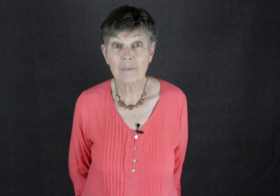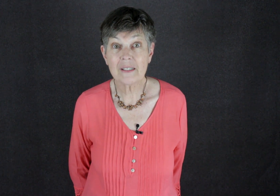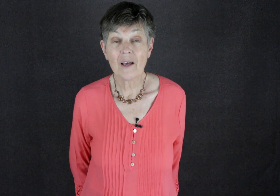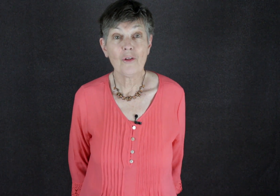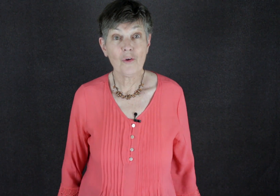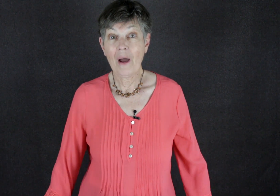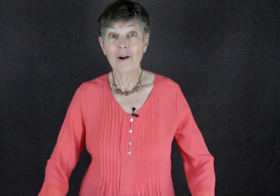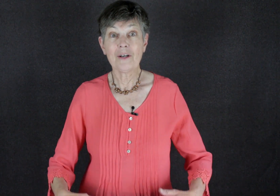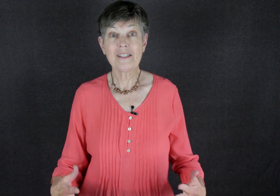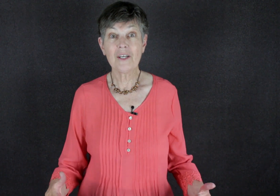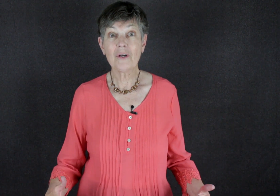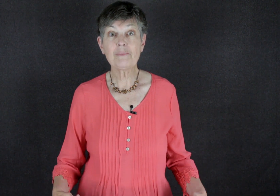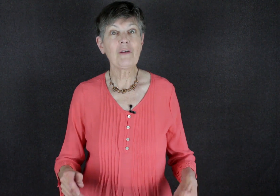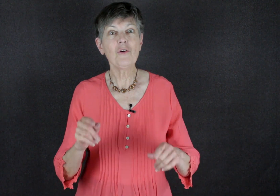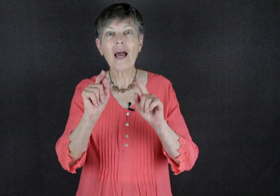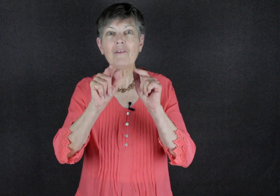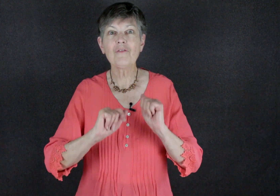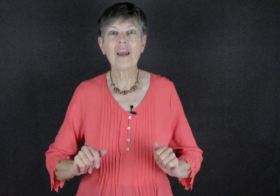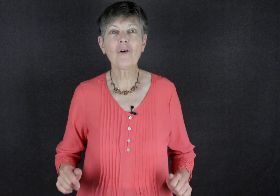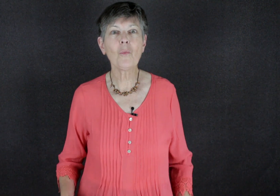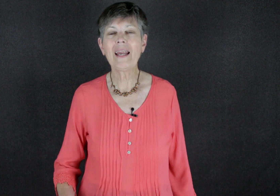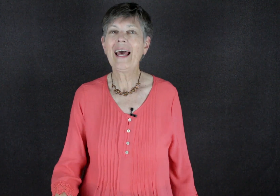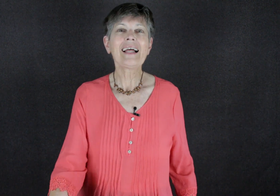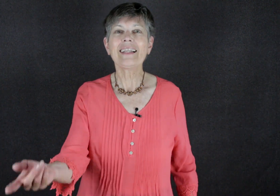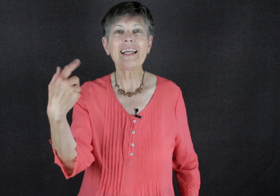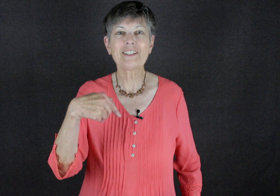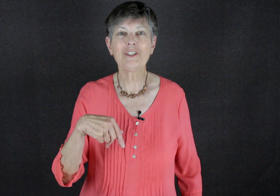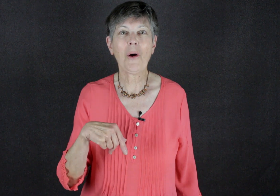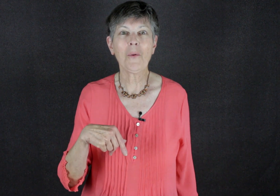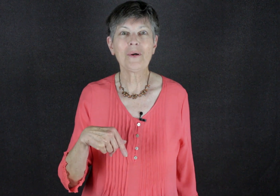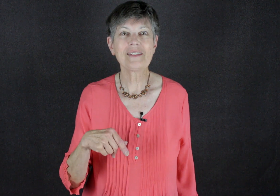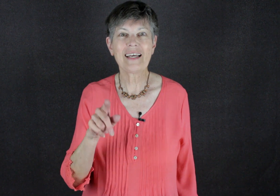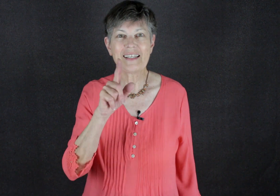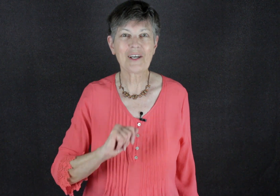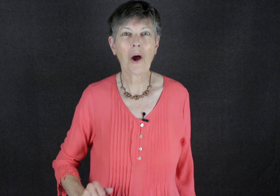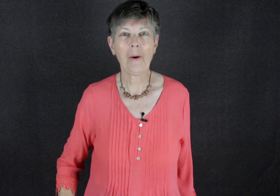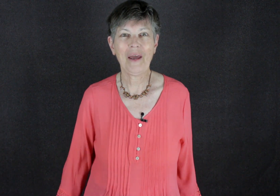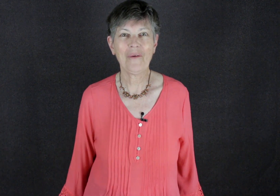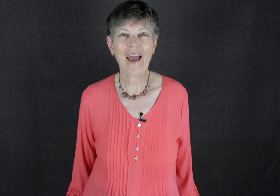throughout our series but if you have a favorite one let us know send us a comment okay